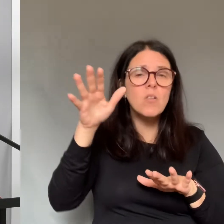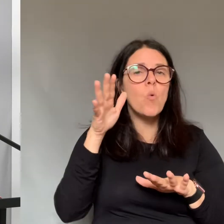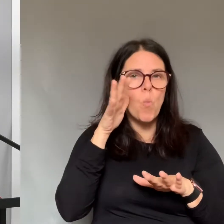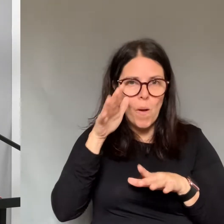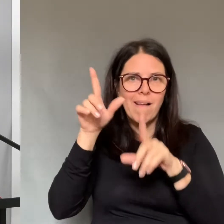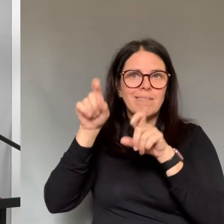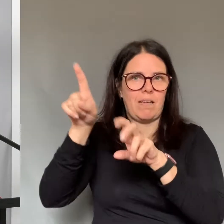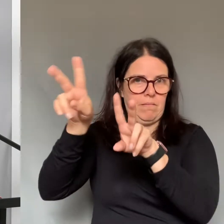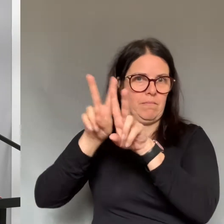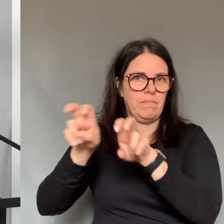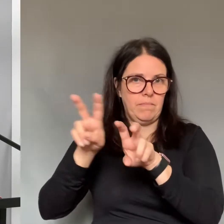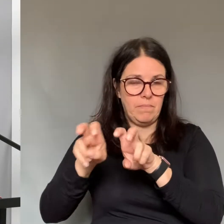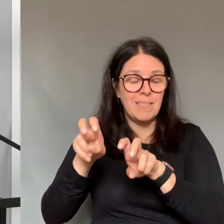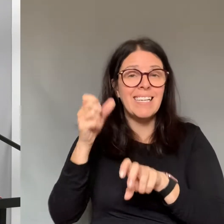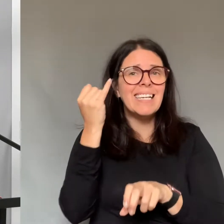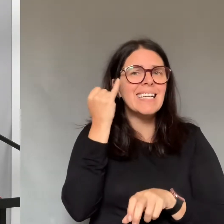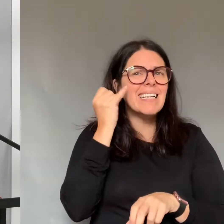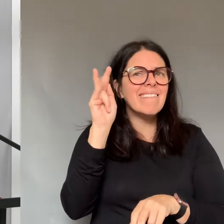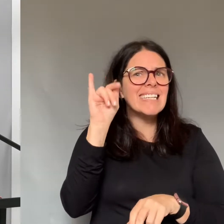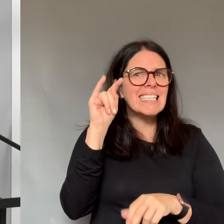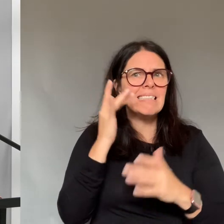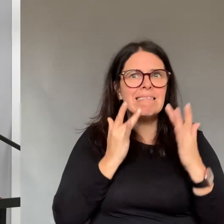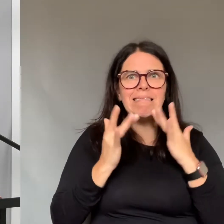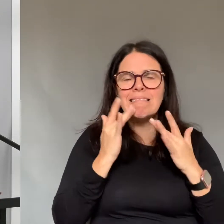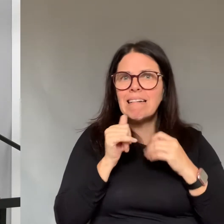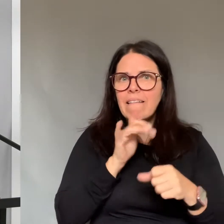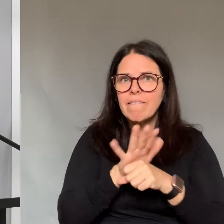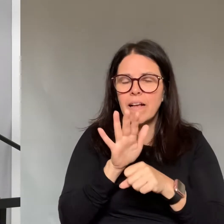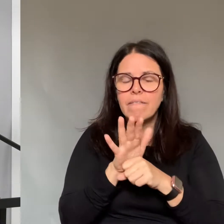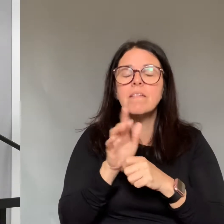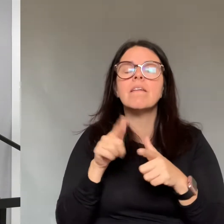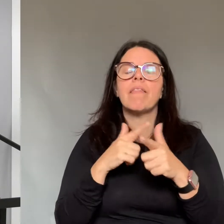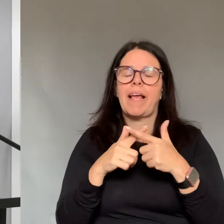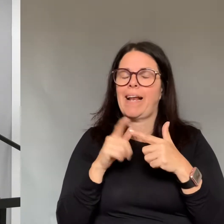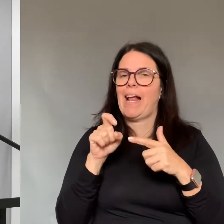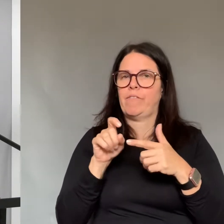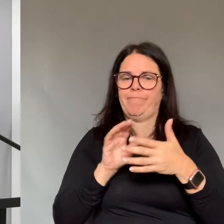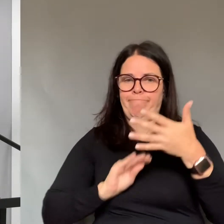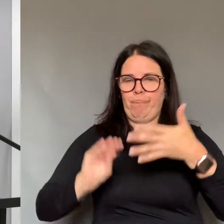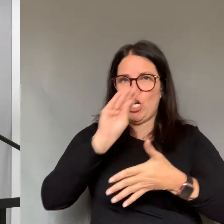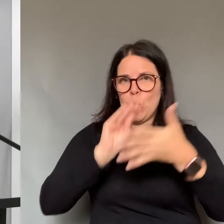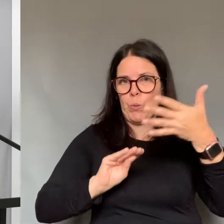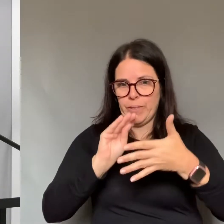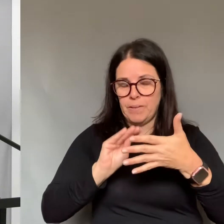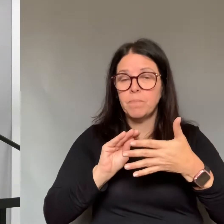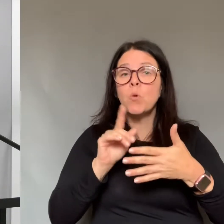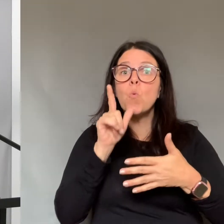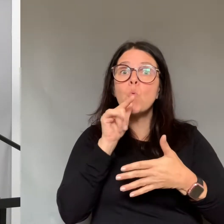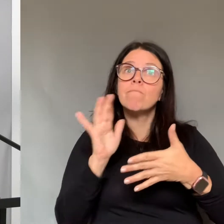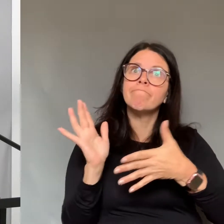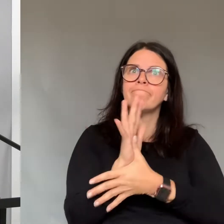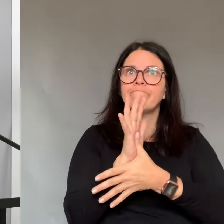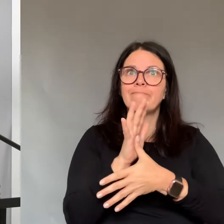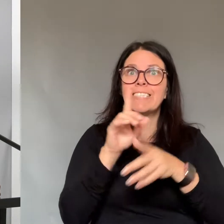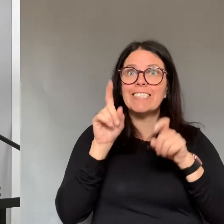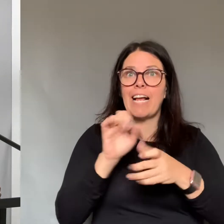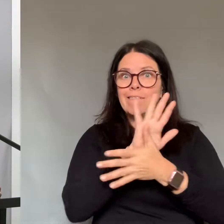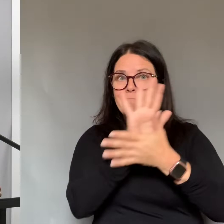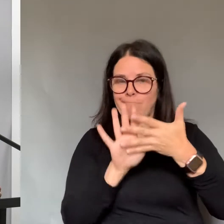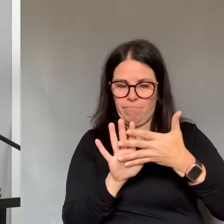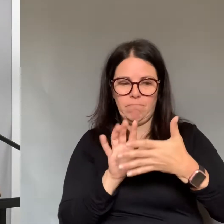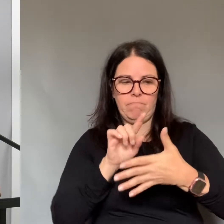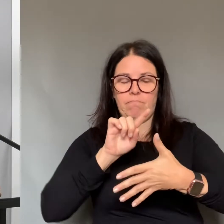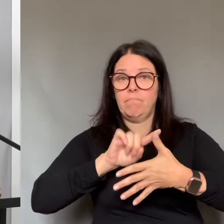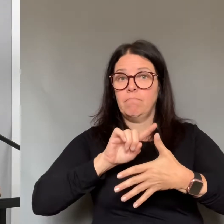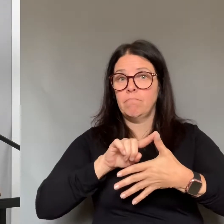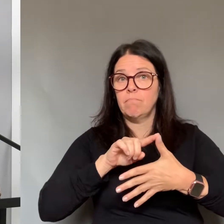shortages of testing kits then the following groups will be prioritized for testing. Symptomatic health